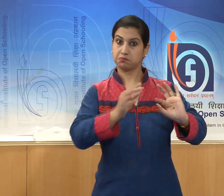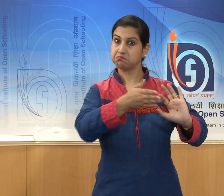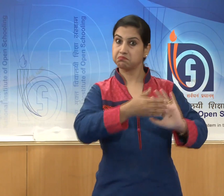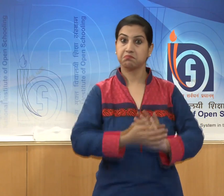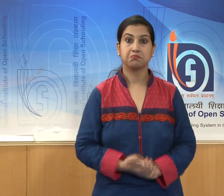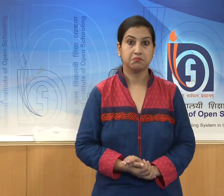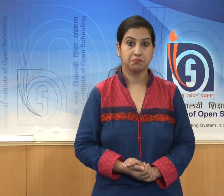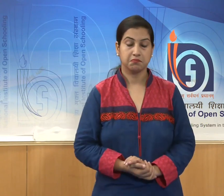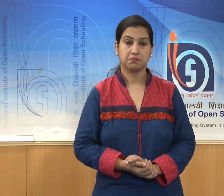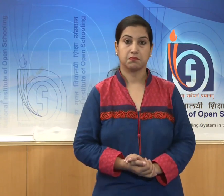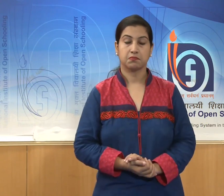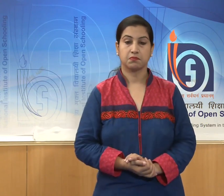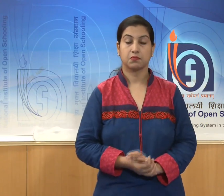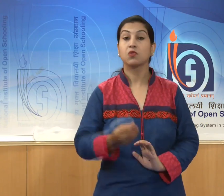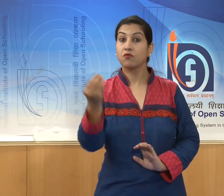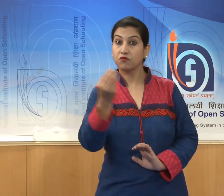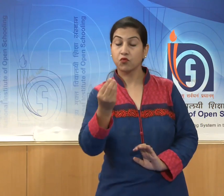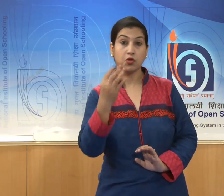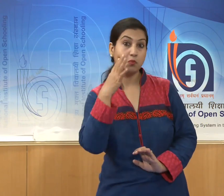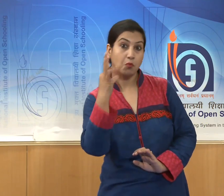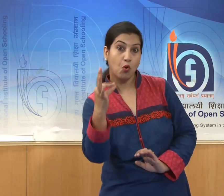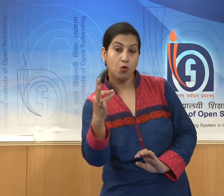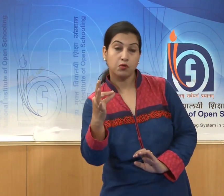Some of the most important art centres